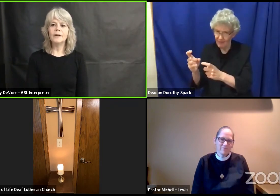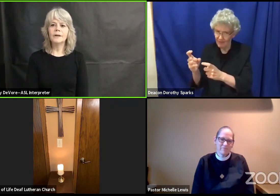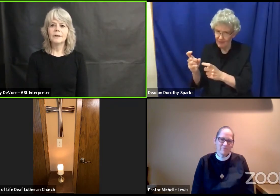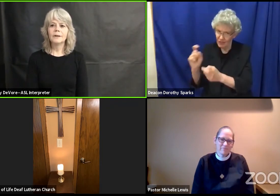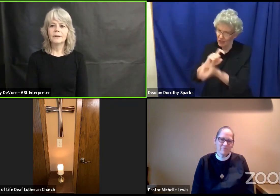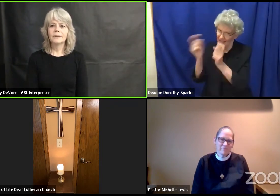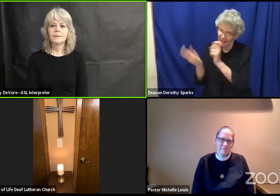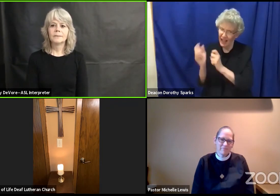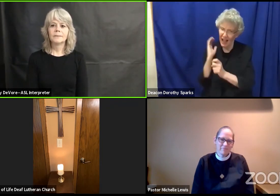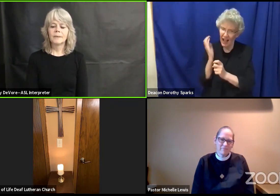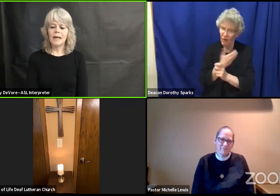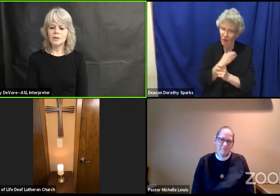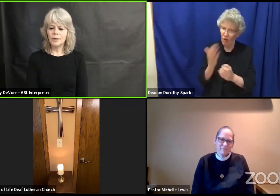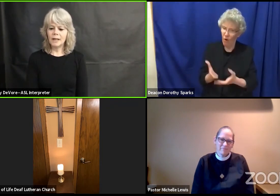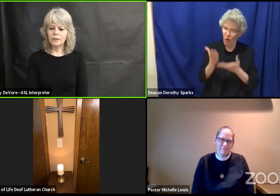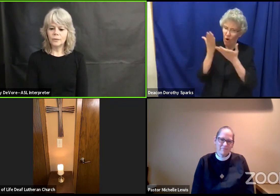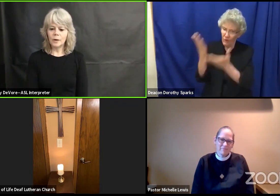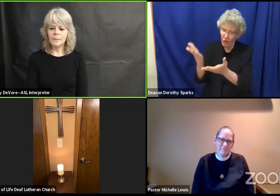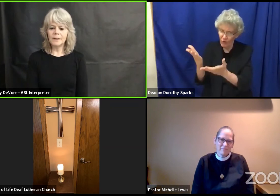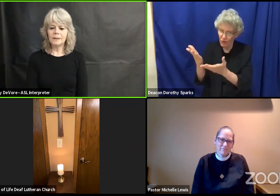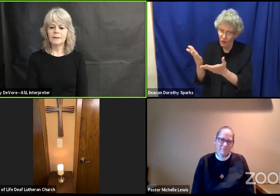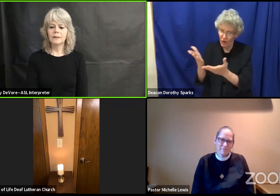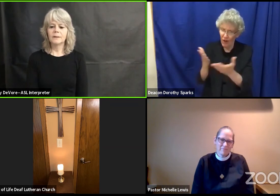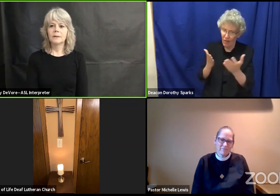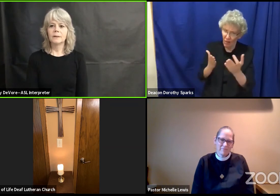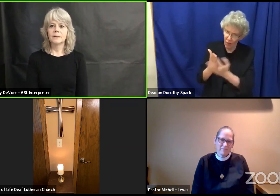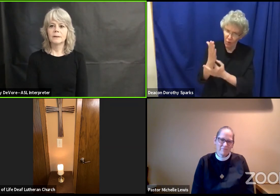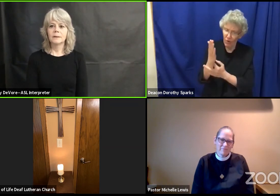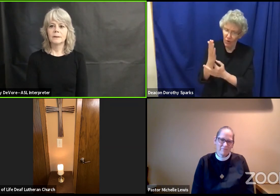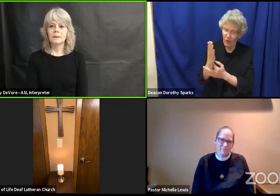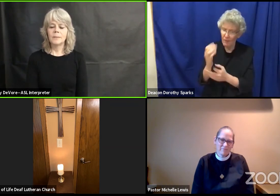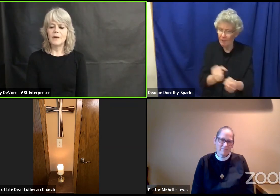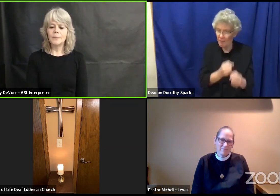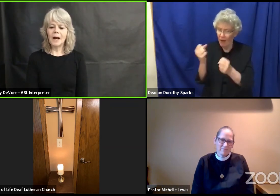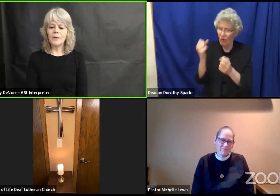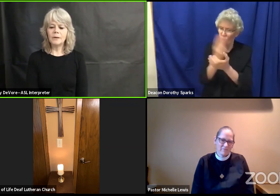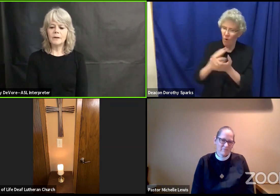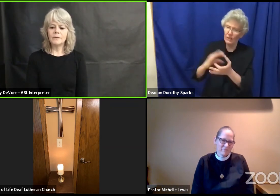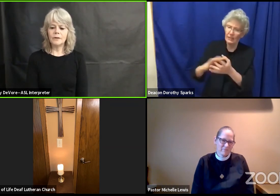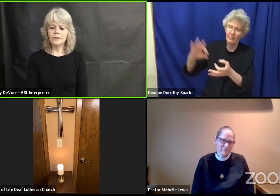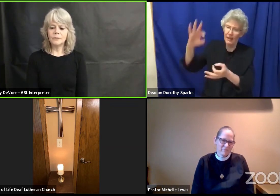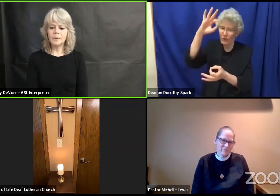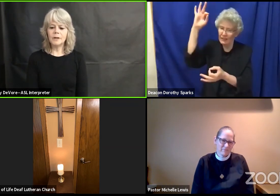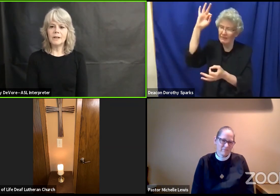and transform it by the power of your spirit